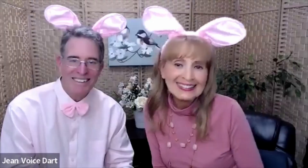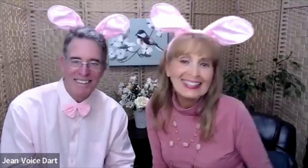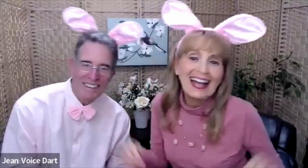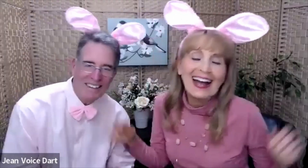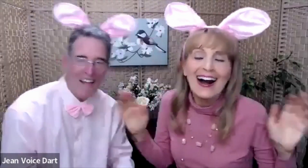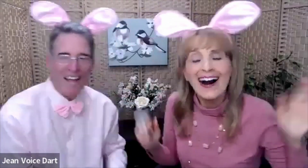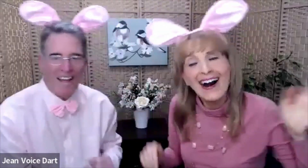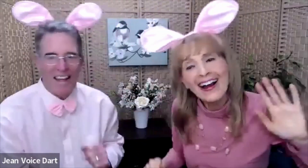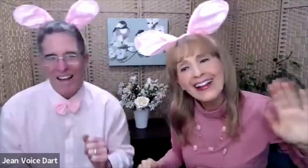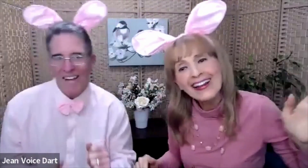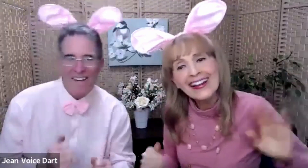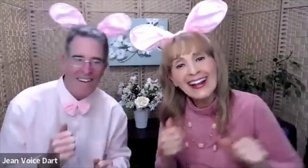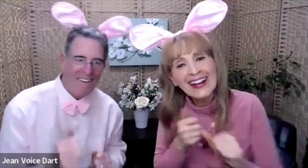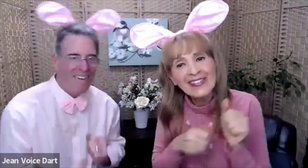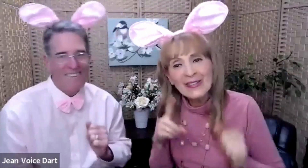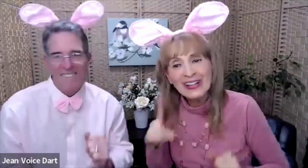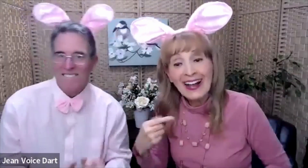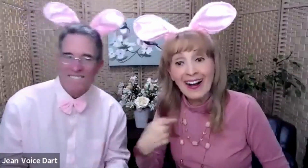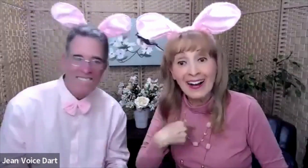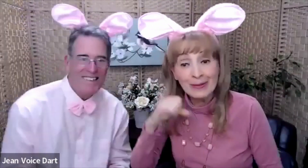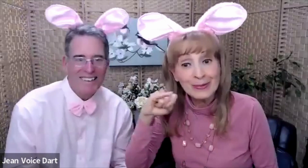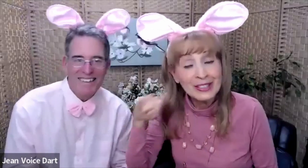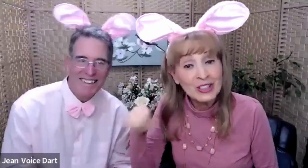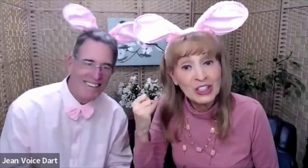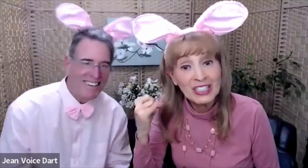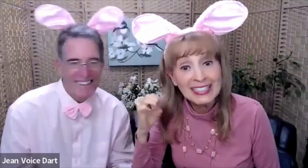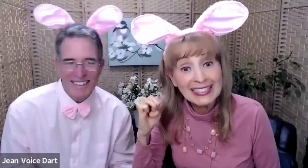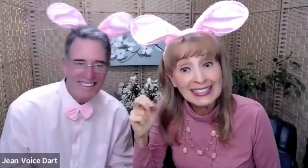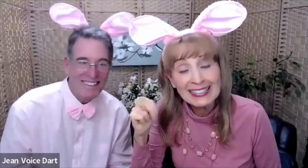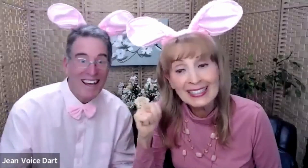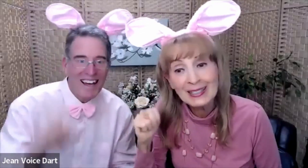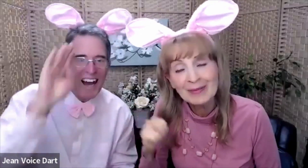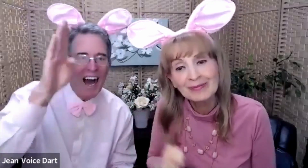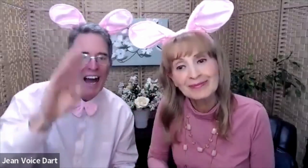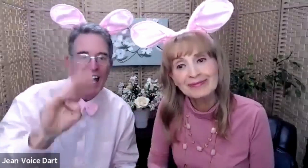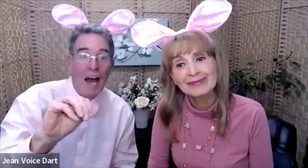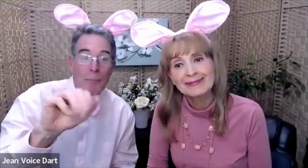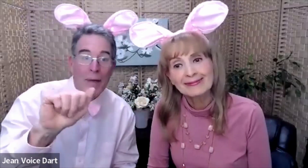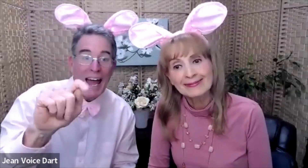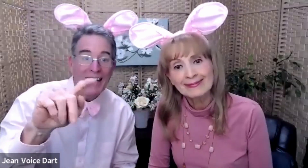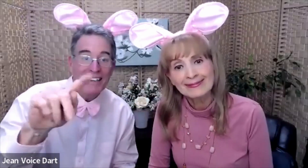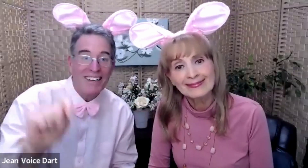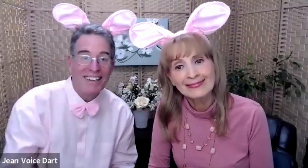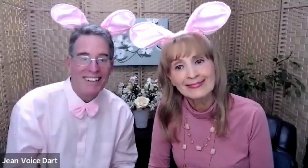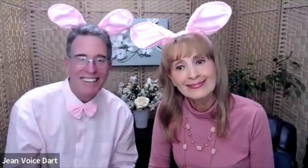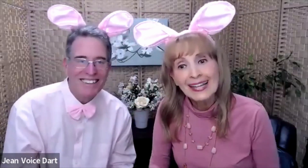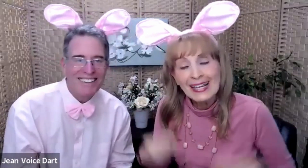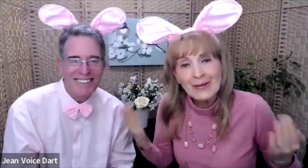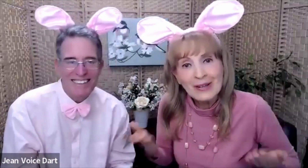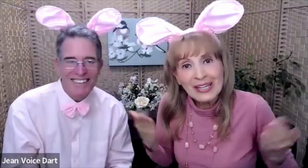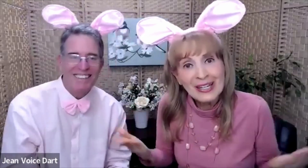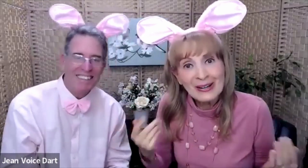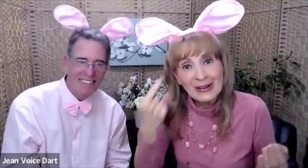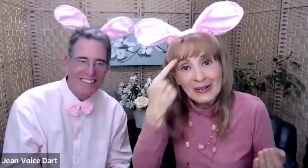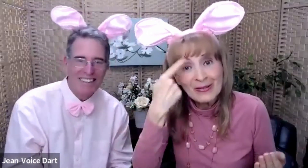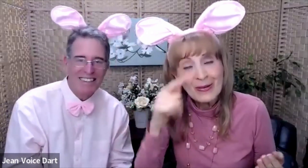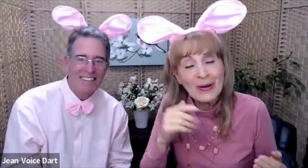Hi, everyone. I'm Jean. Hi, I'm Matt. We're here for